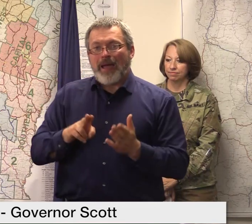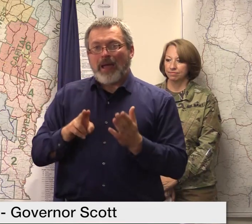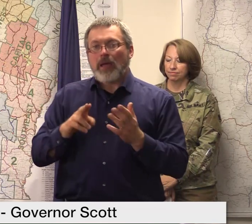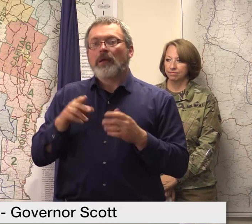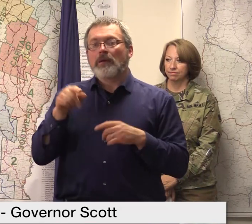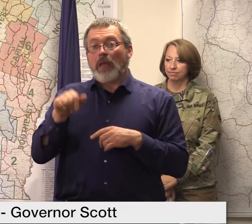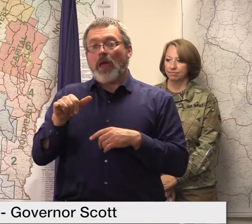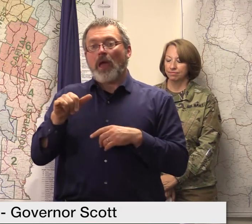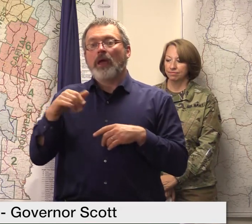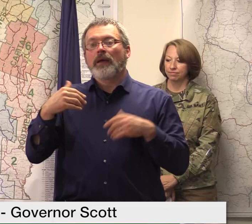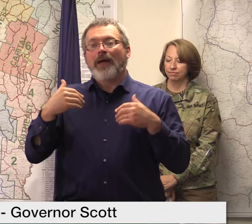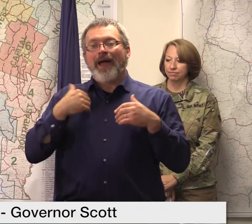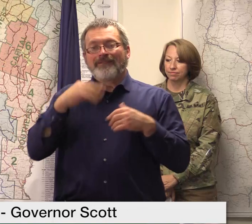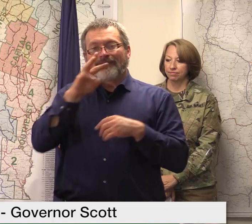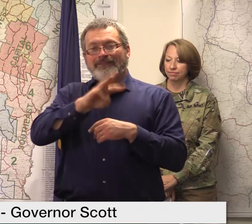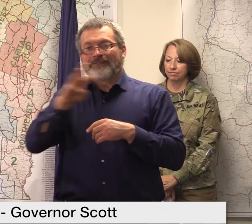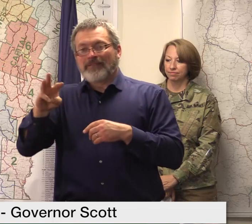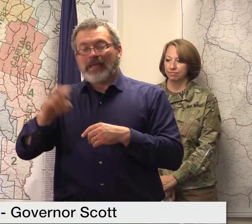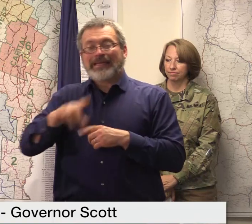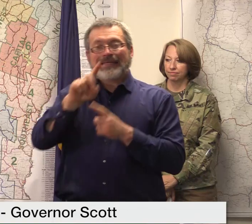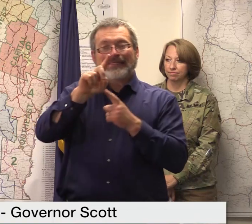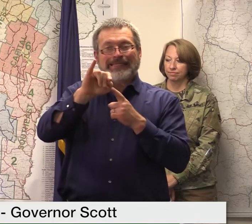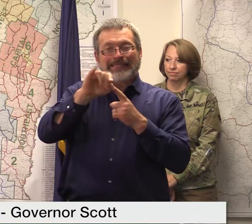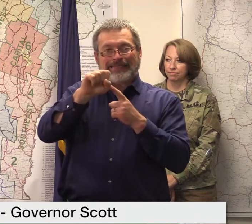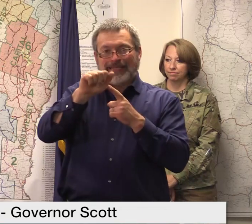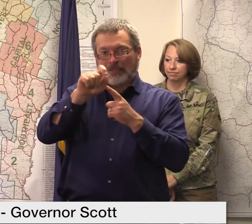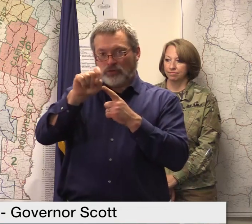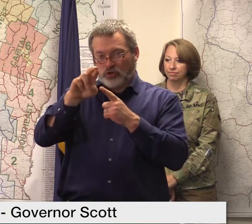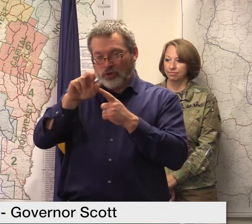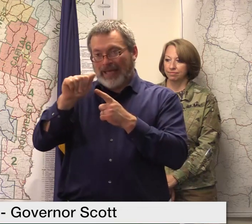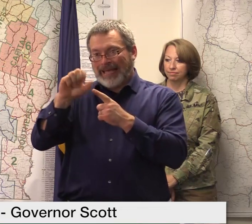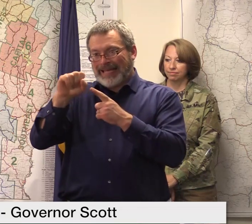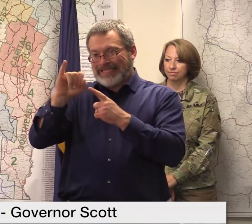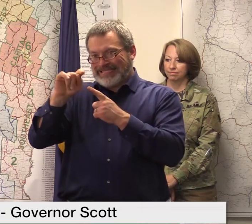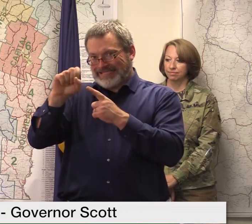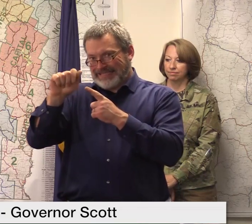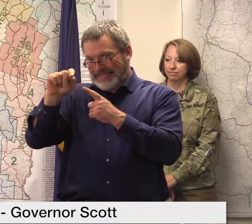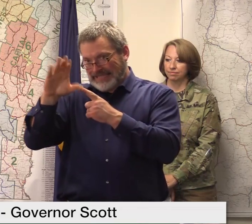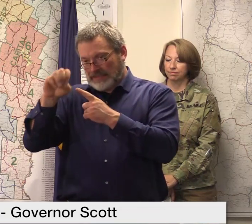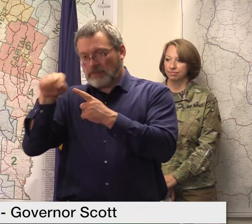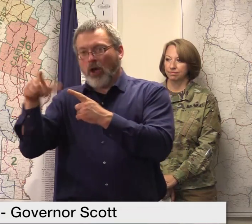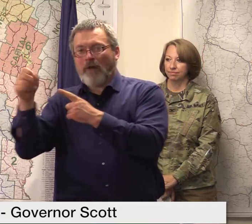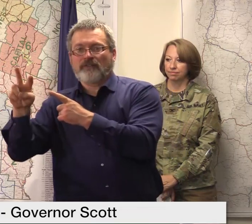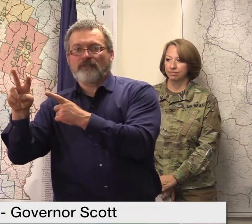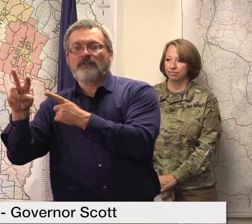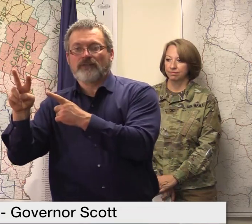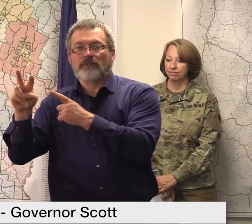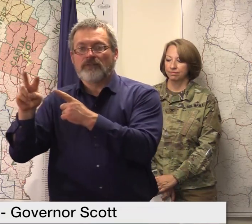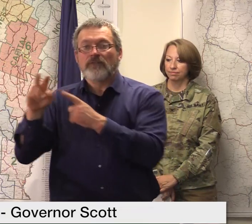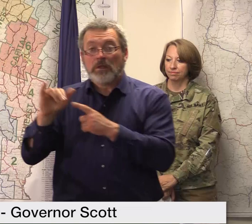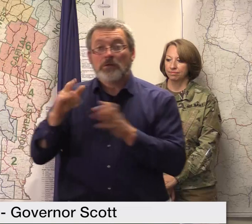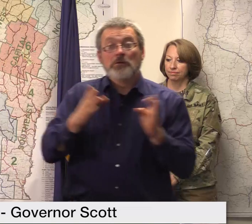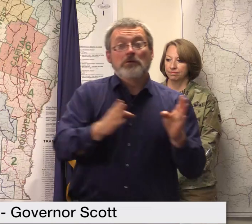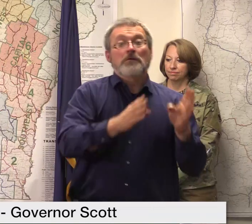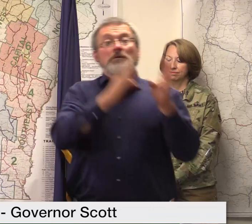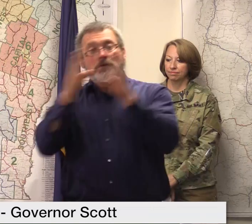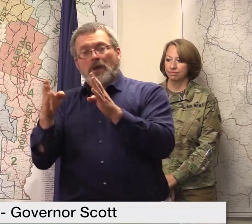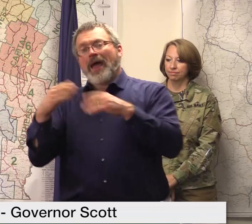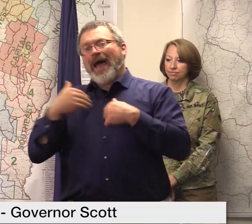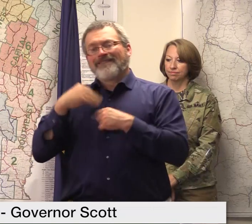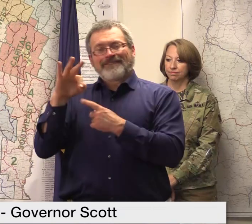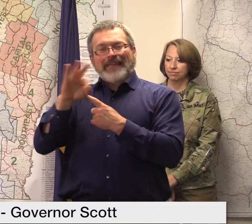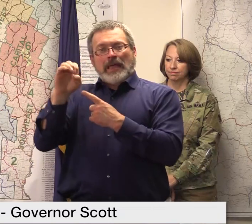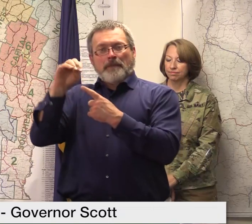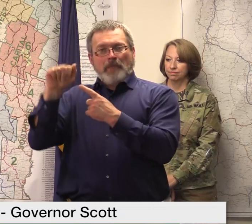disasterassistance.gov download the FEMA app or call FEMA's hotline as previously mentioned